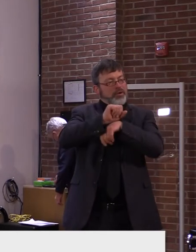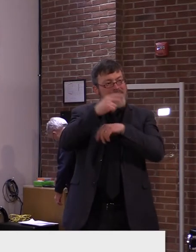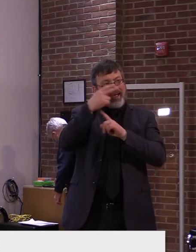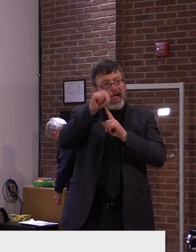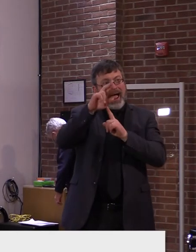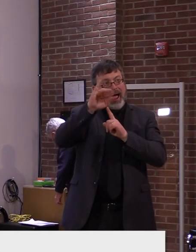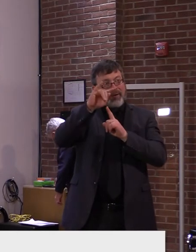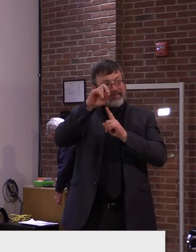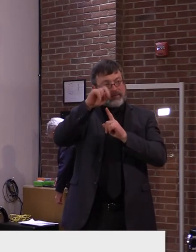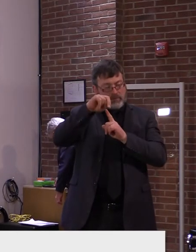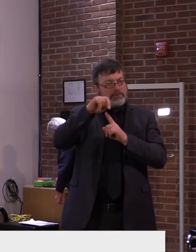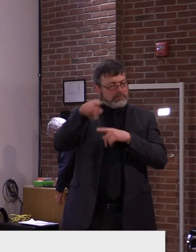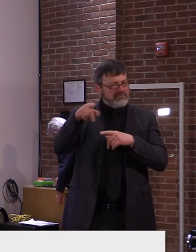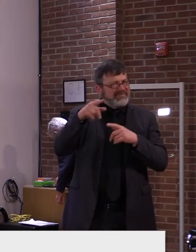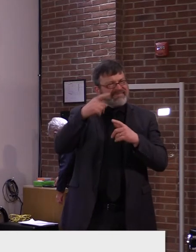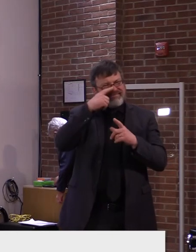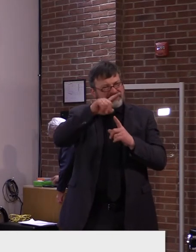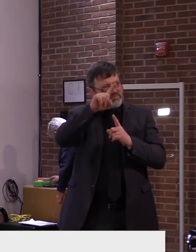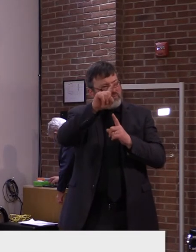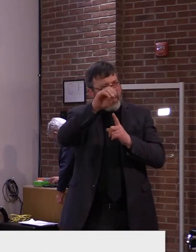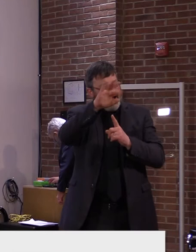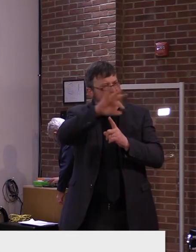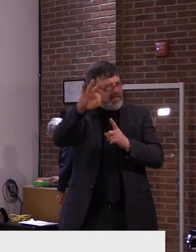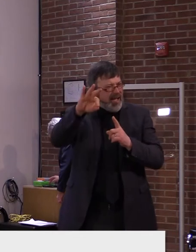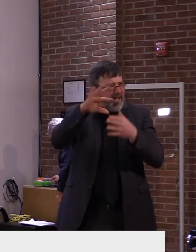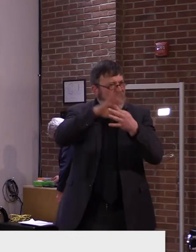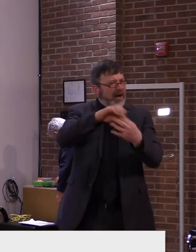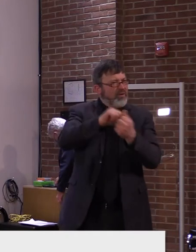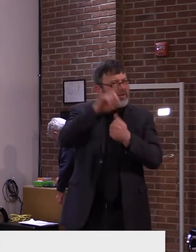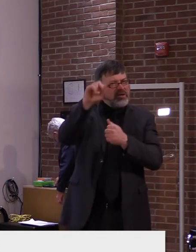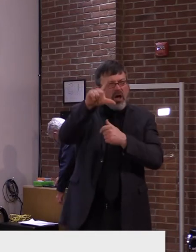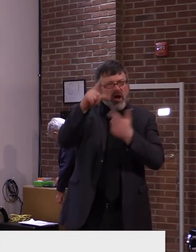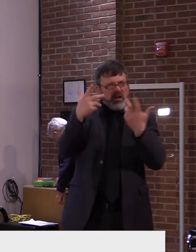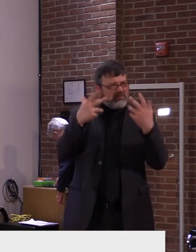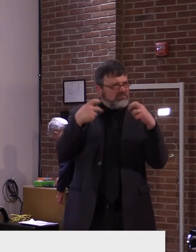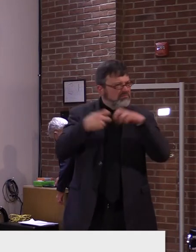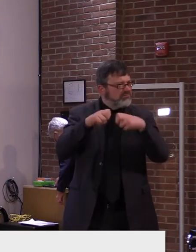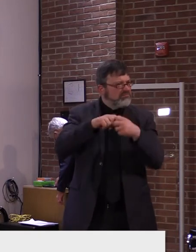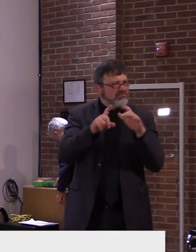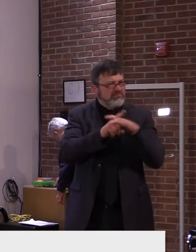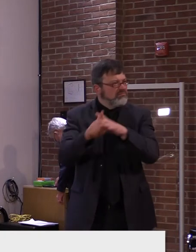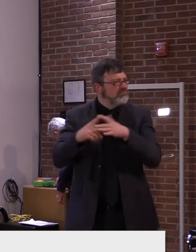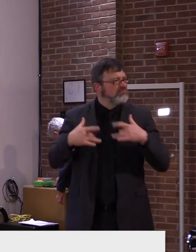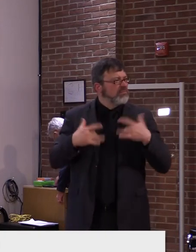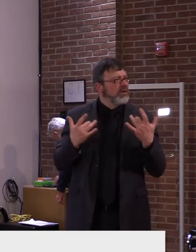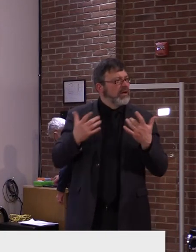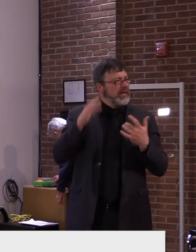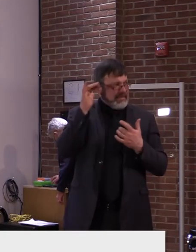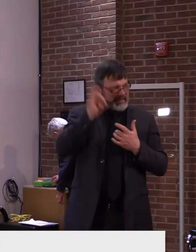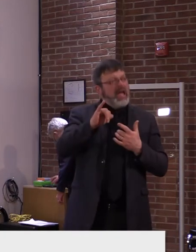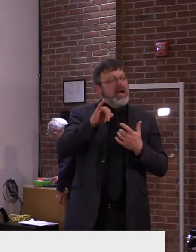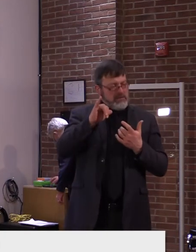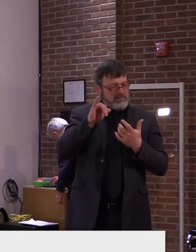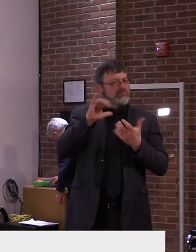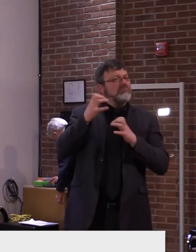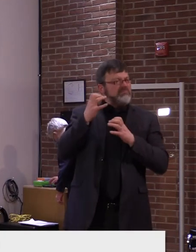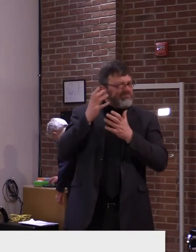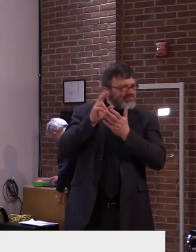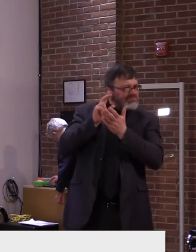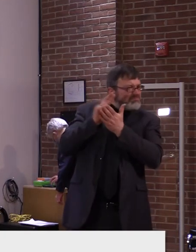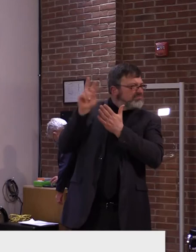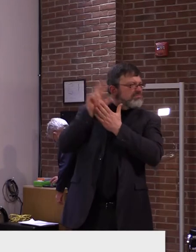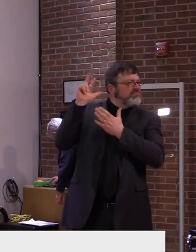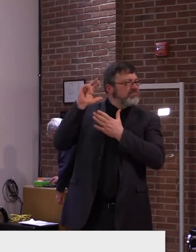uh, 1099, uh, mailed out, uh, by the end of the month. Uh, our extension, uh, that we requested,